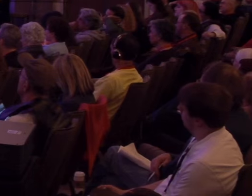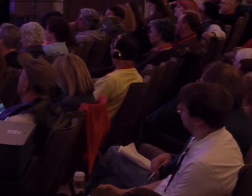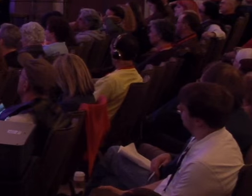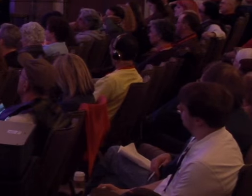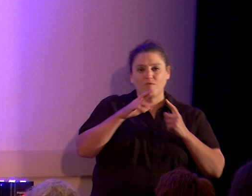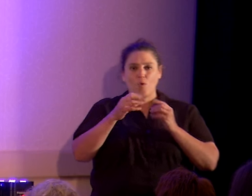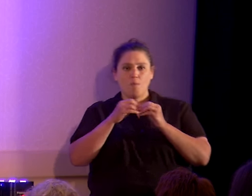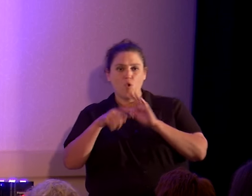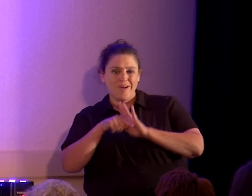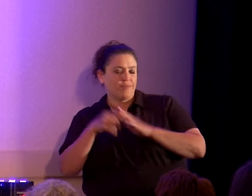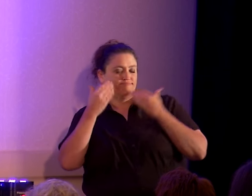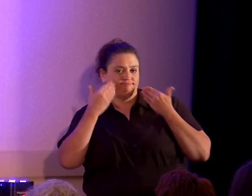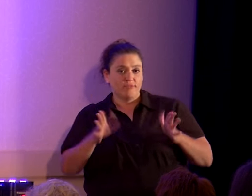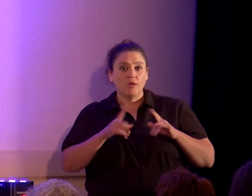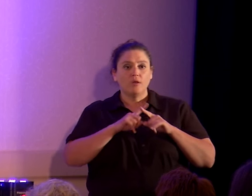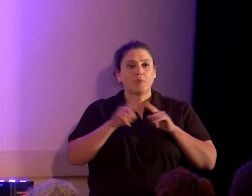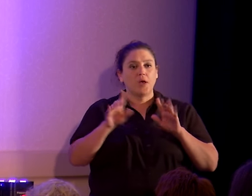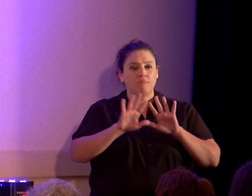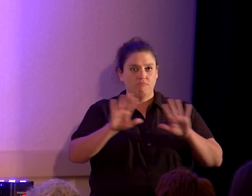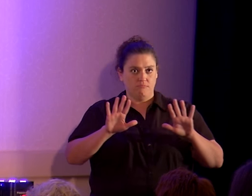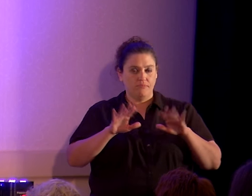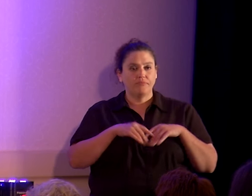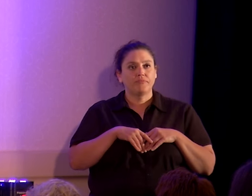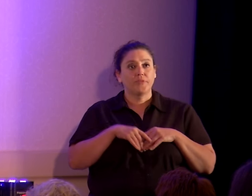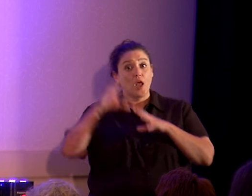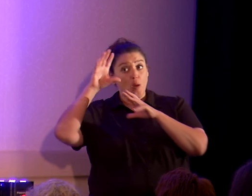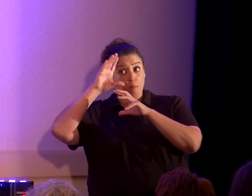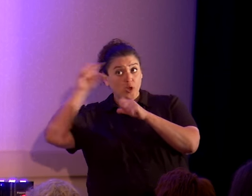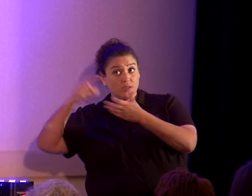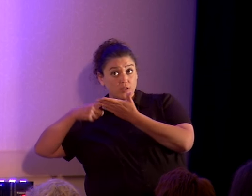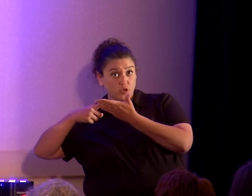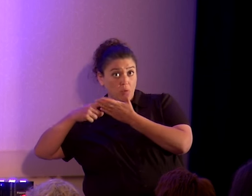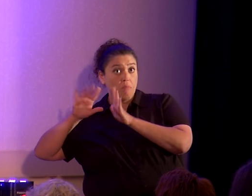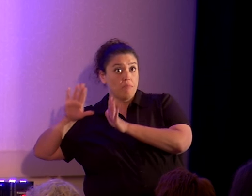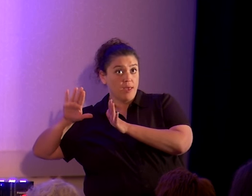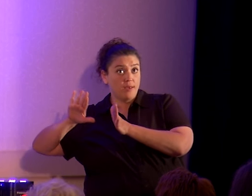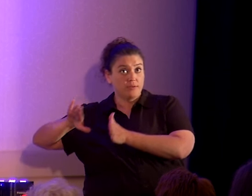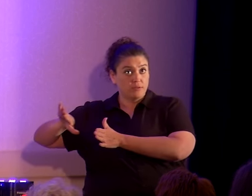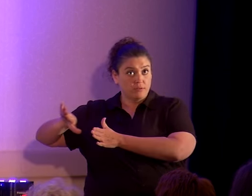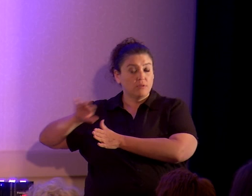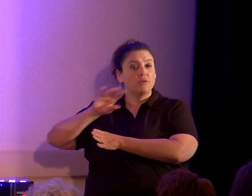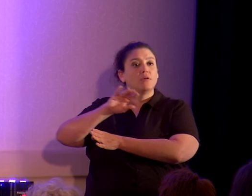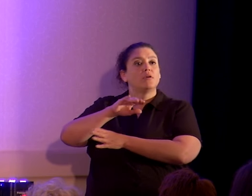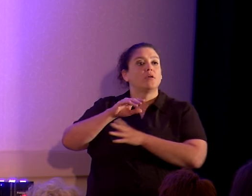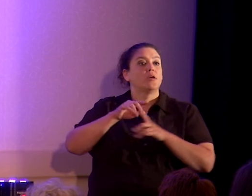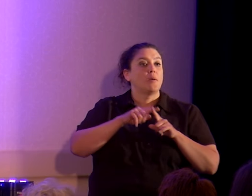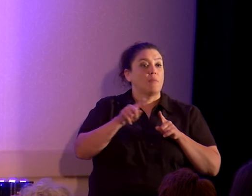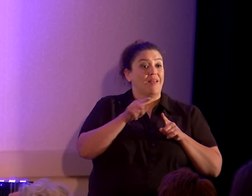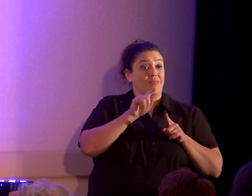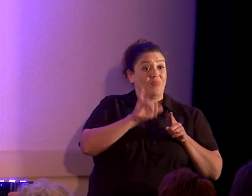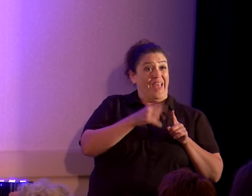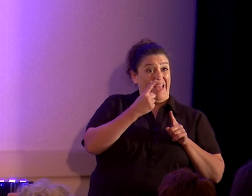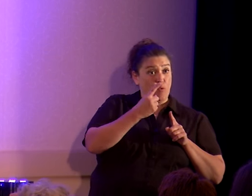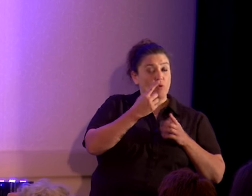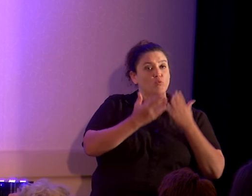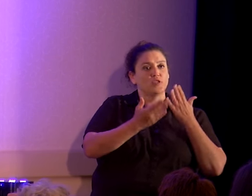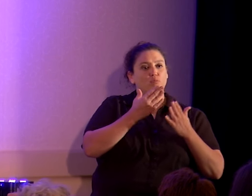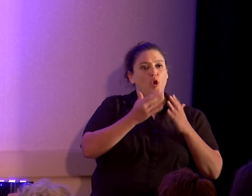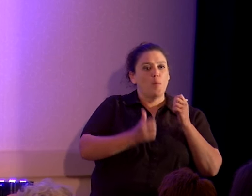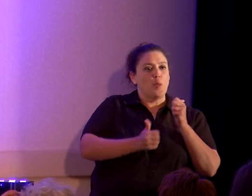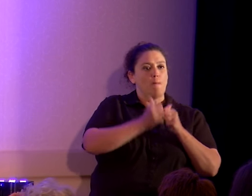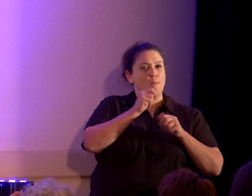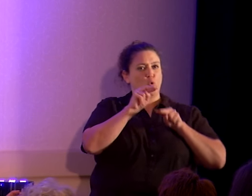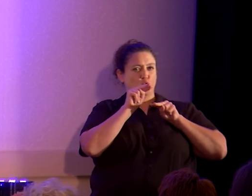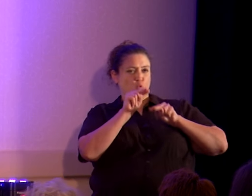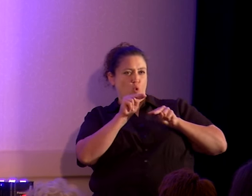But, outside of presidential debates, that might be the single most live-watched debate in the history of the United